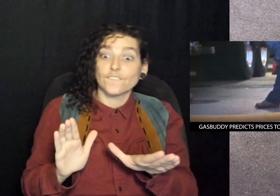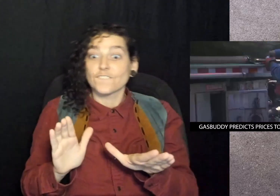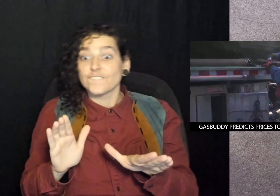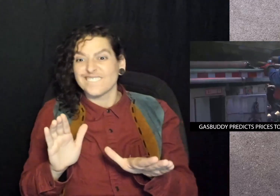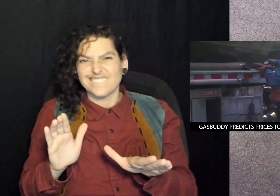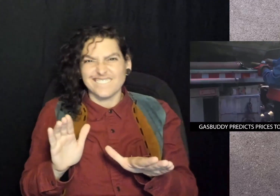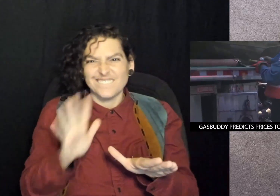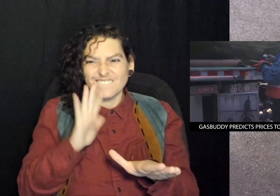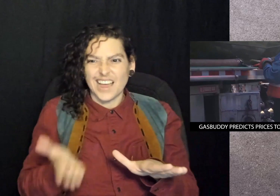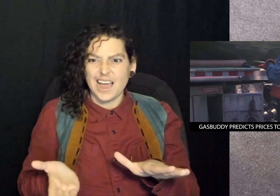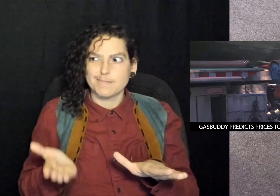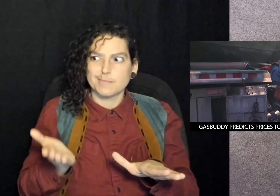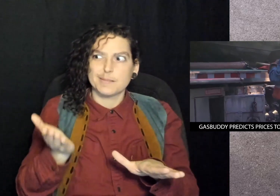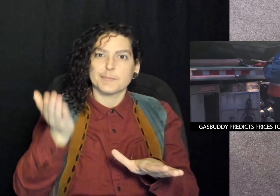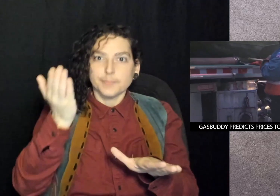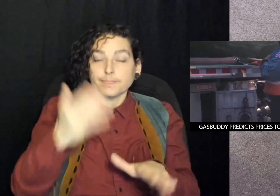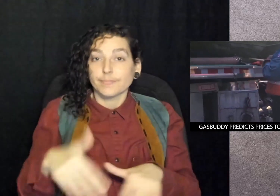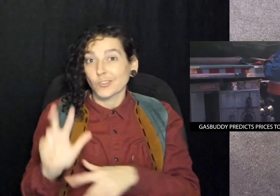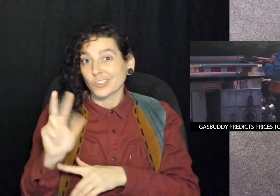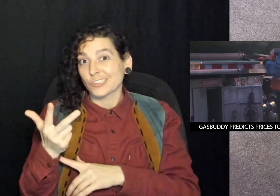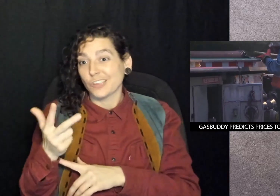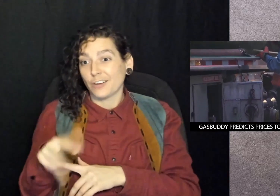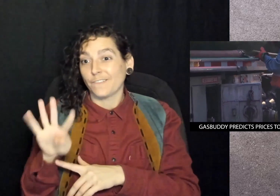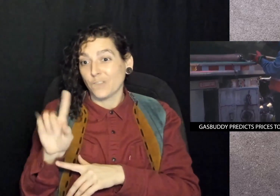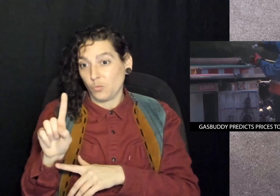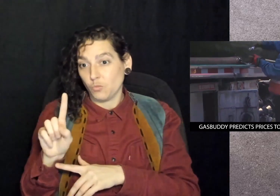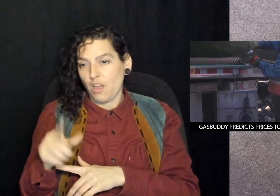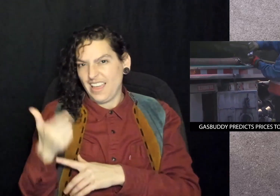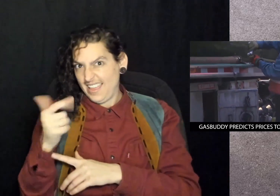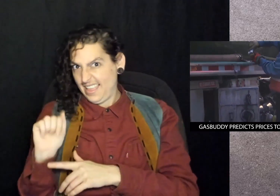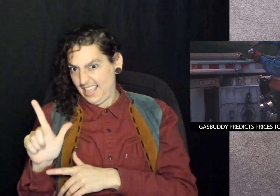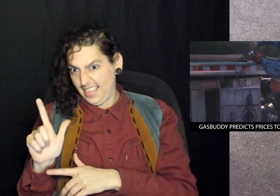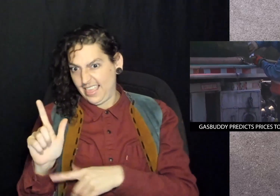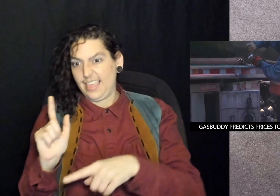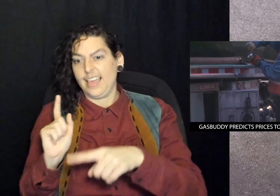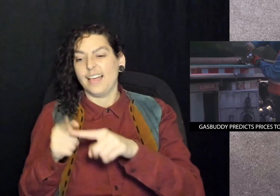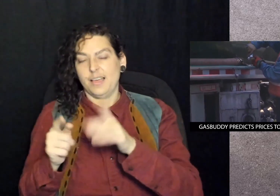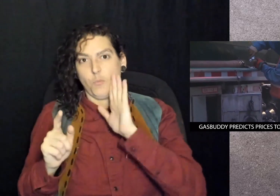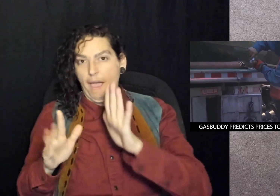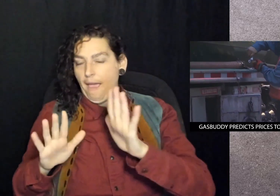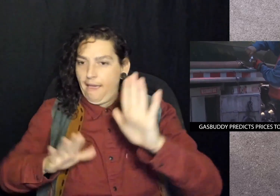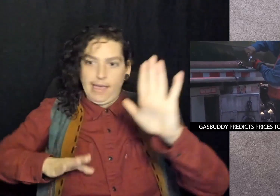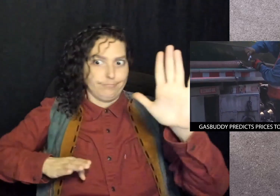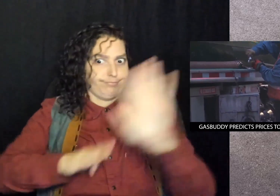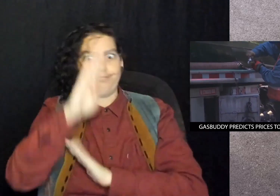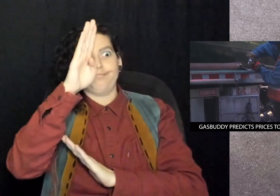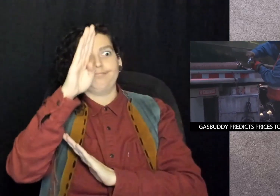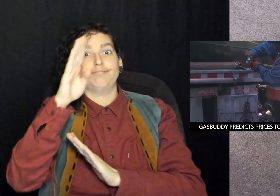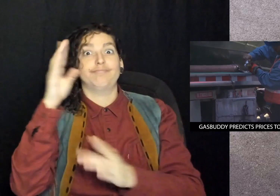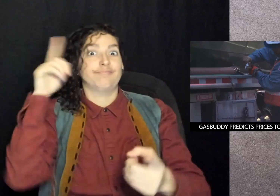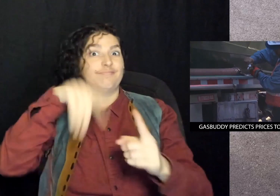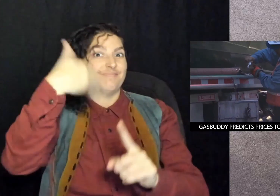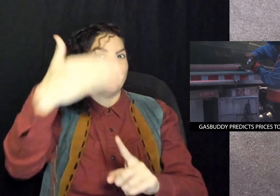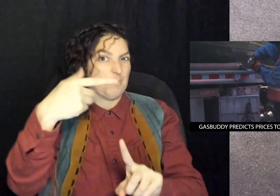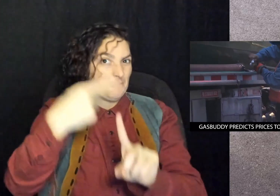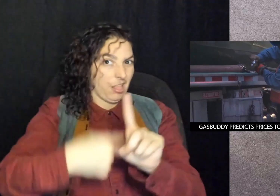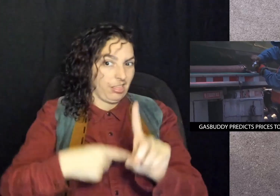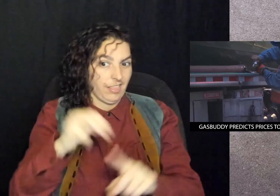And it's predicting the national average will rise to $3.41 a gallon and will